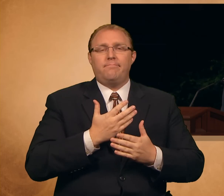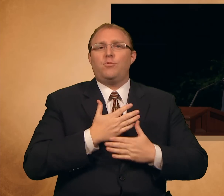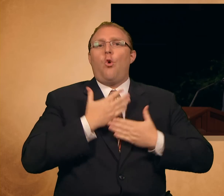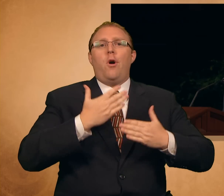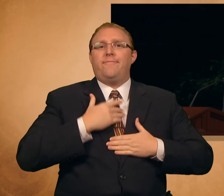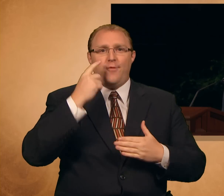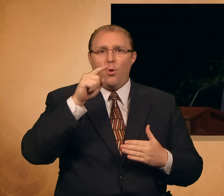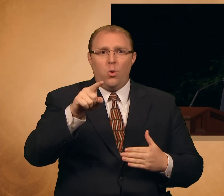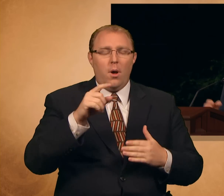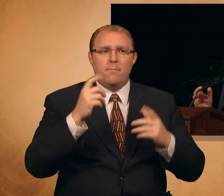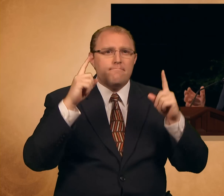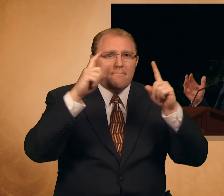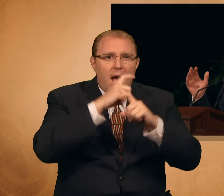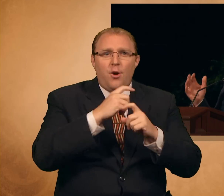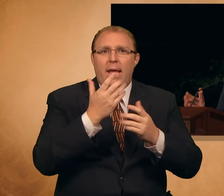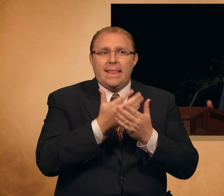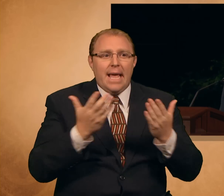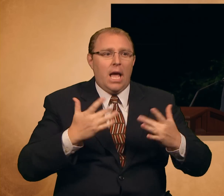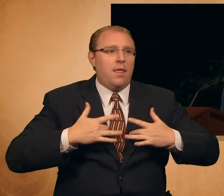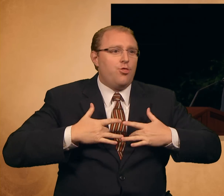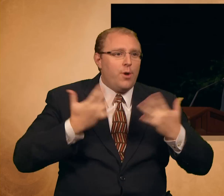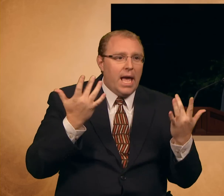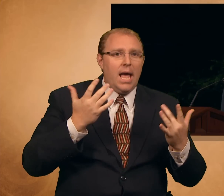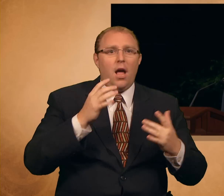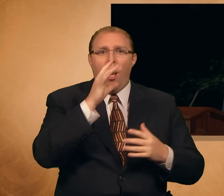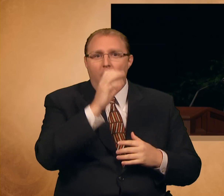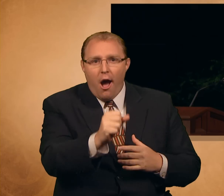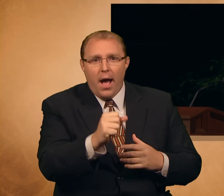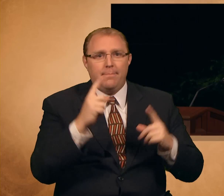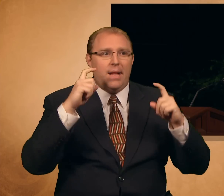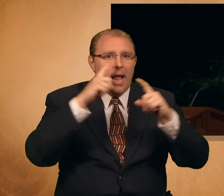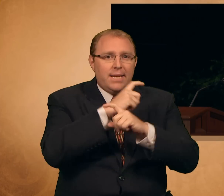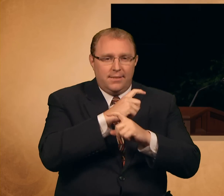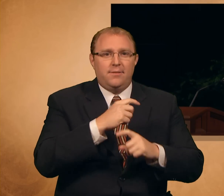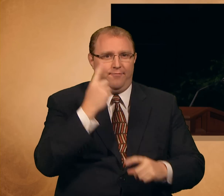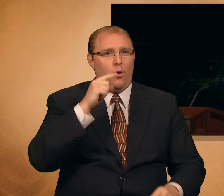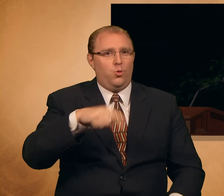and marvelous surprises will delight astonished and perplex you.